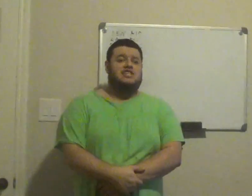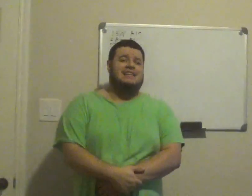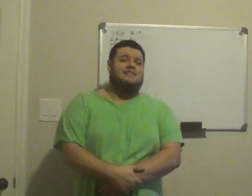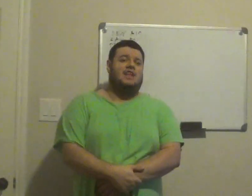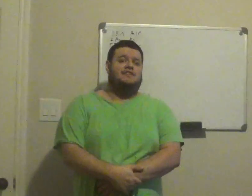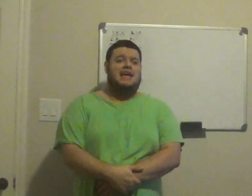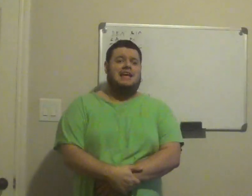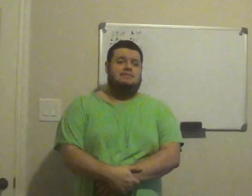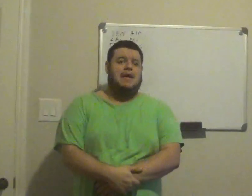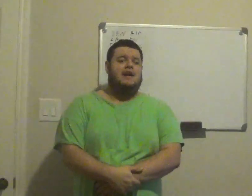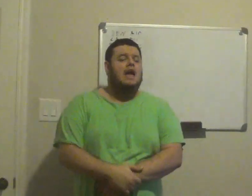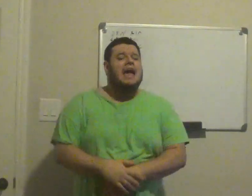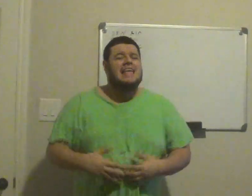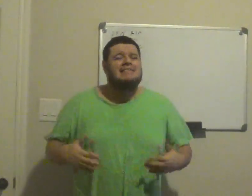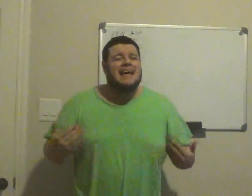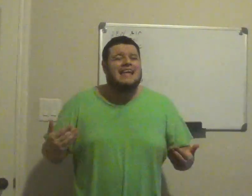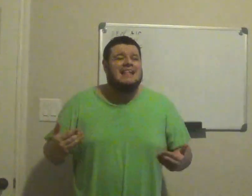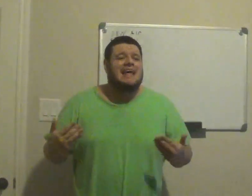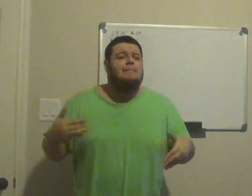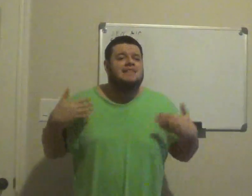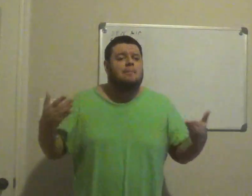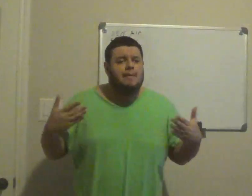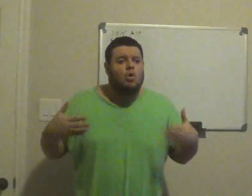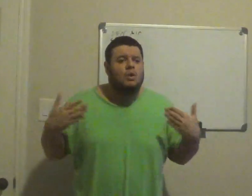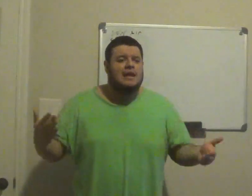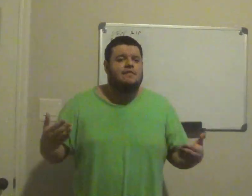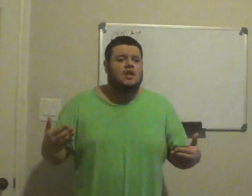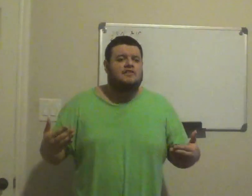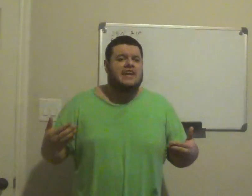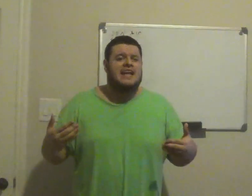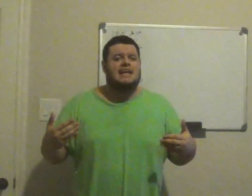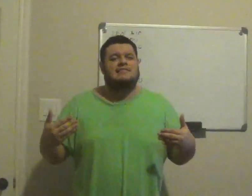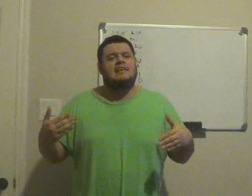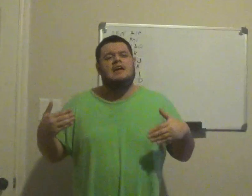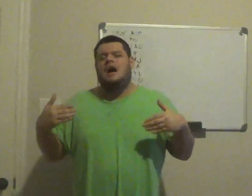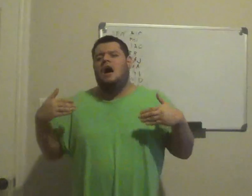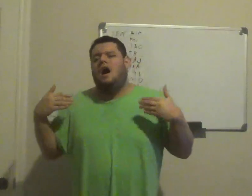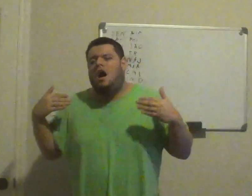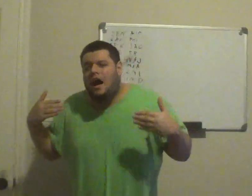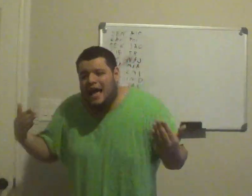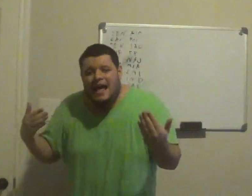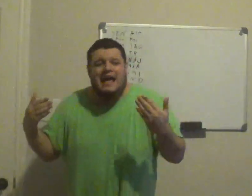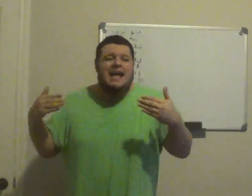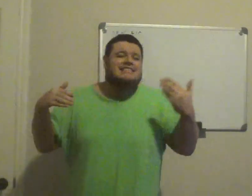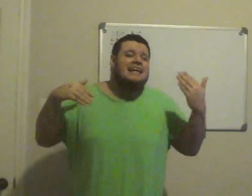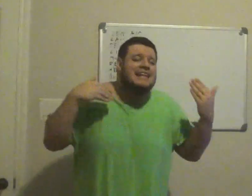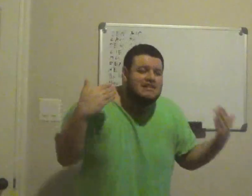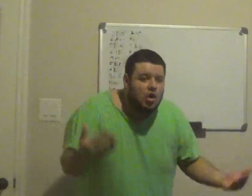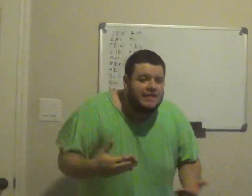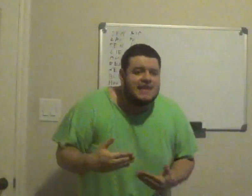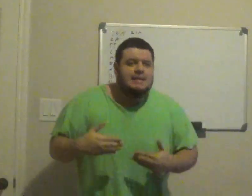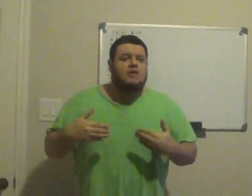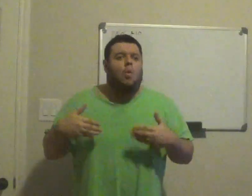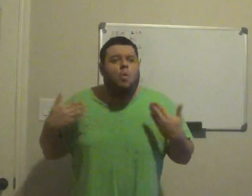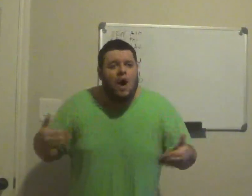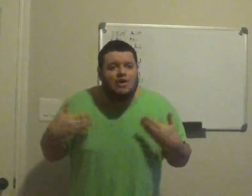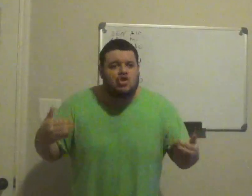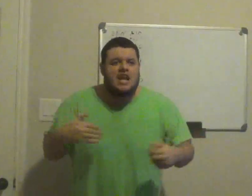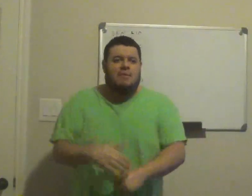actually live in Las Vegas, man, yes, I get that, but the people who live in Las Vegas, it's at least going to take them a while to care about